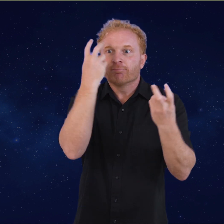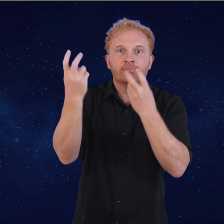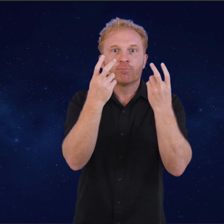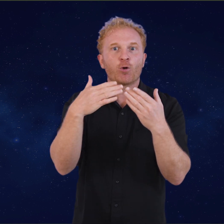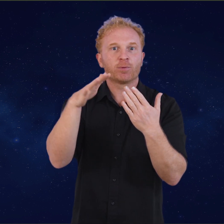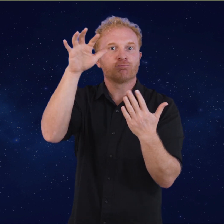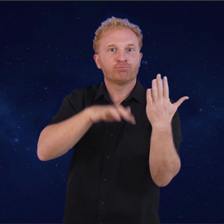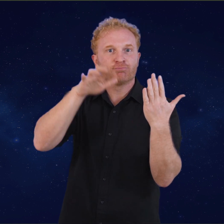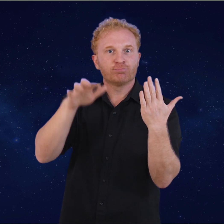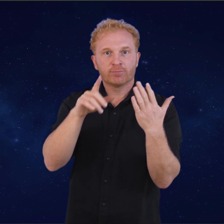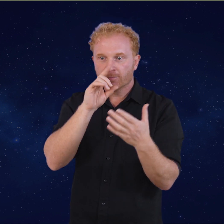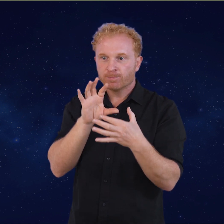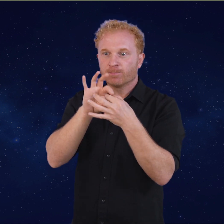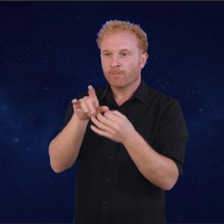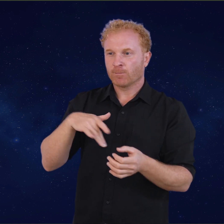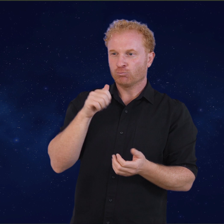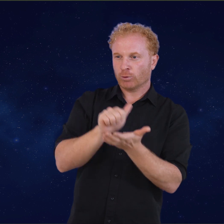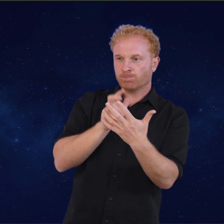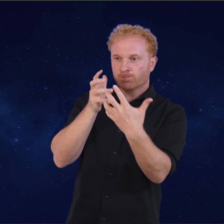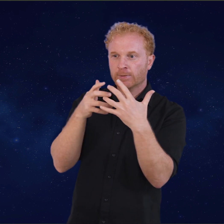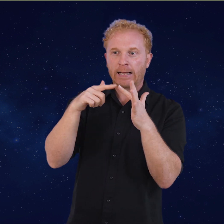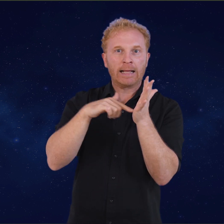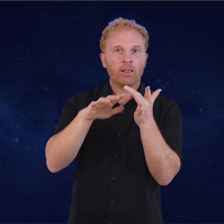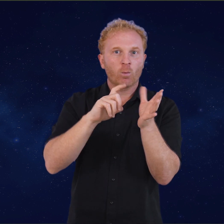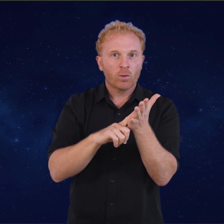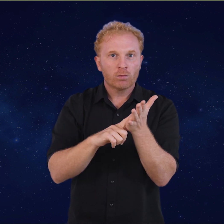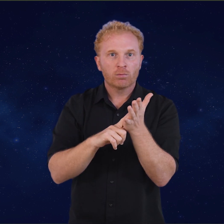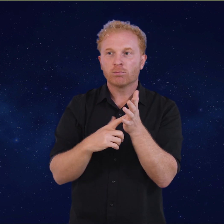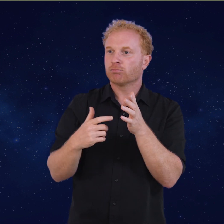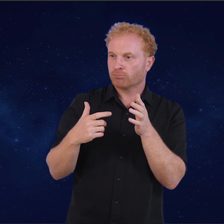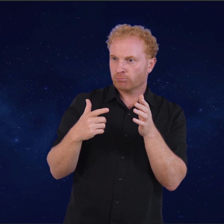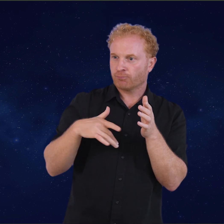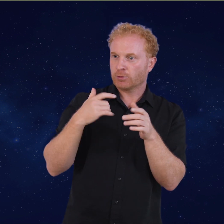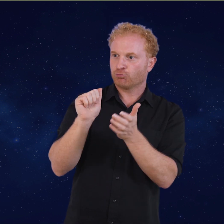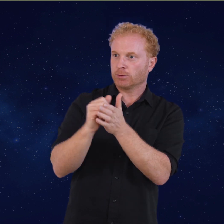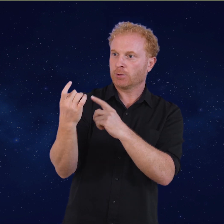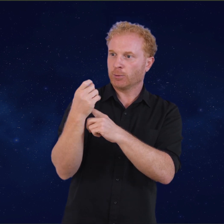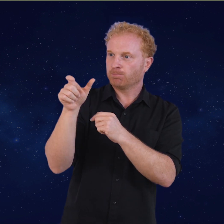for those looking to engage with the ethical and suitably trained Psychedelic Practitioners.